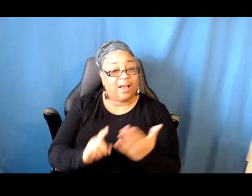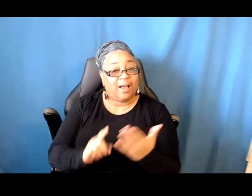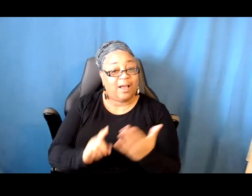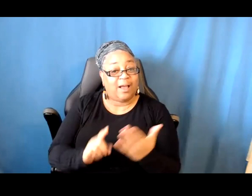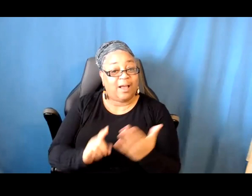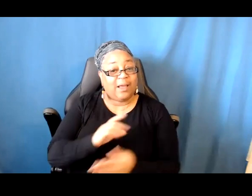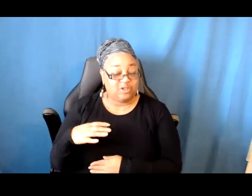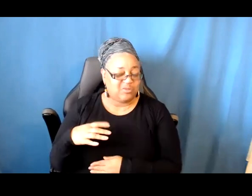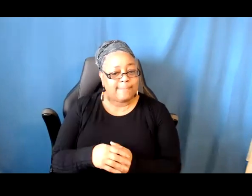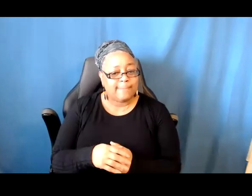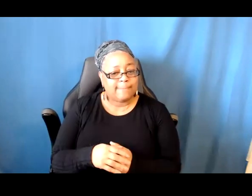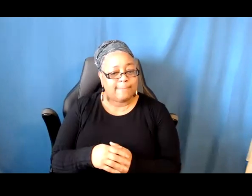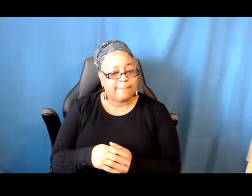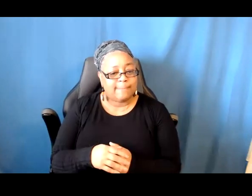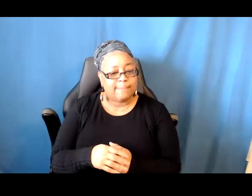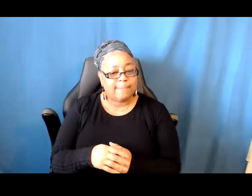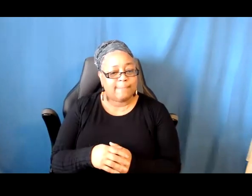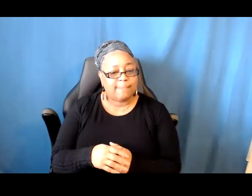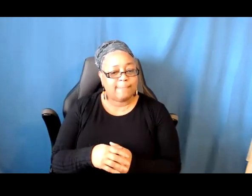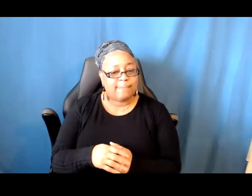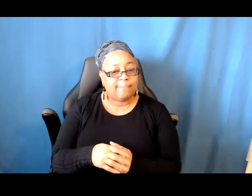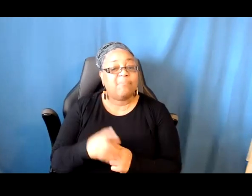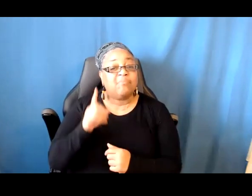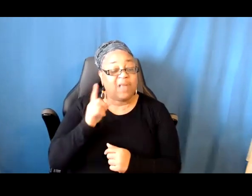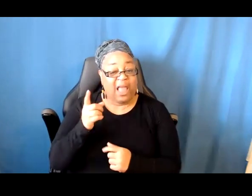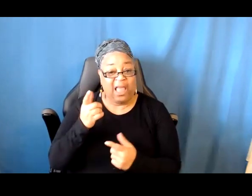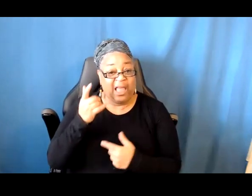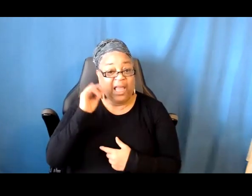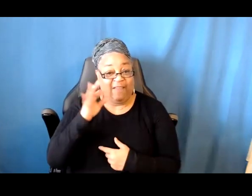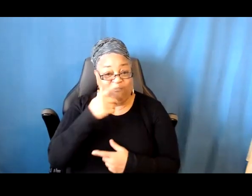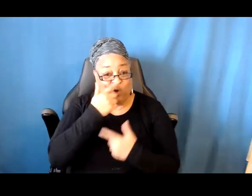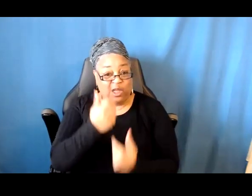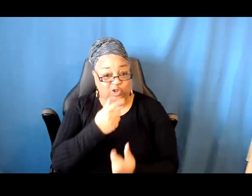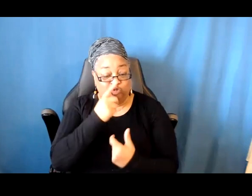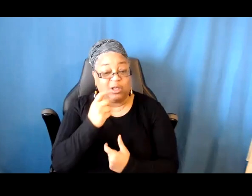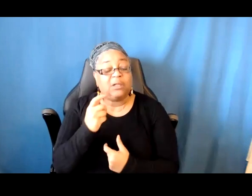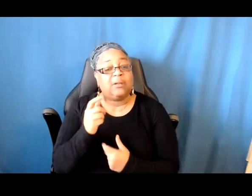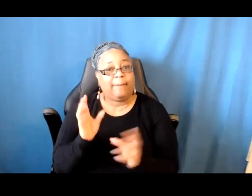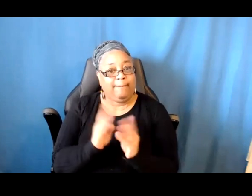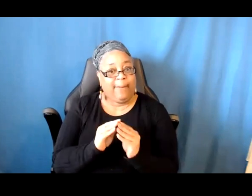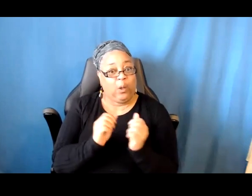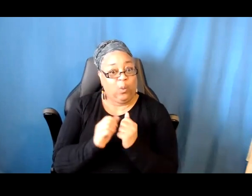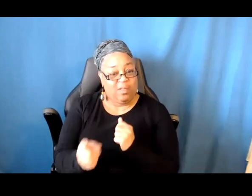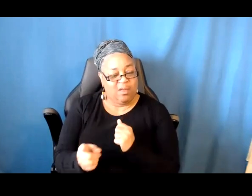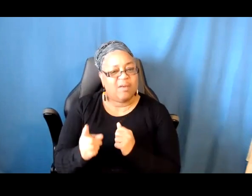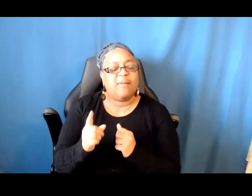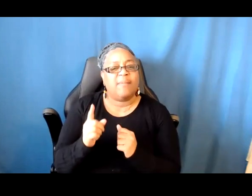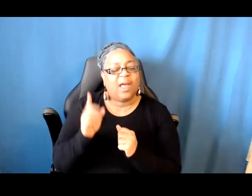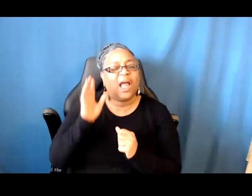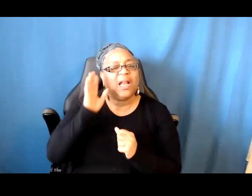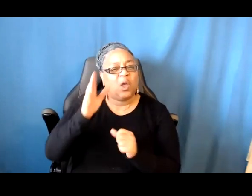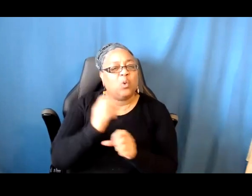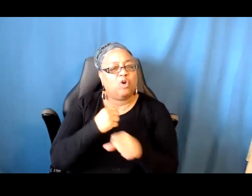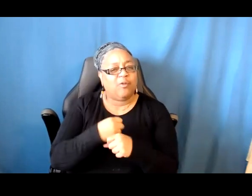anyone interested in this, be leading some workshops for us about how to create a successful public project